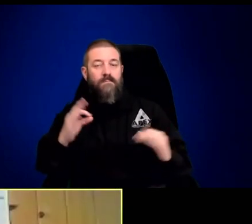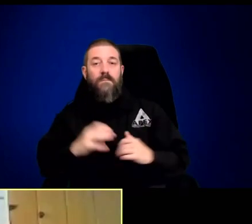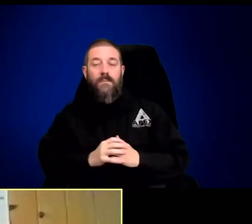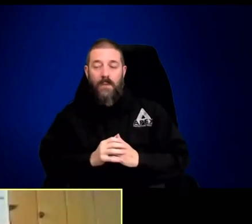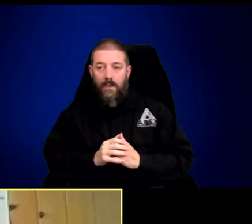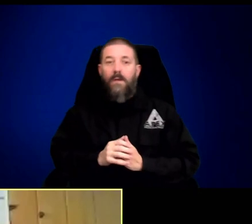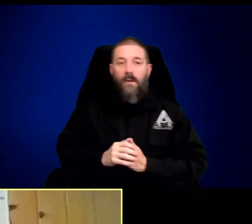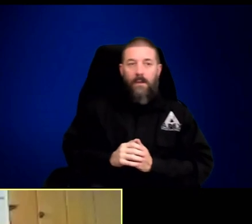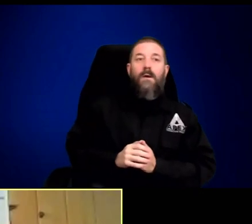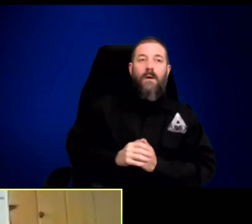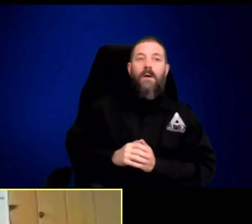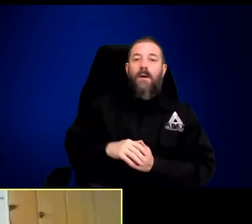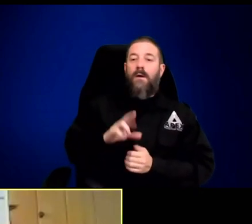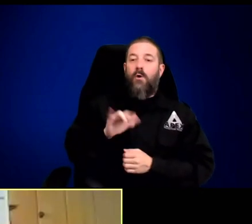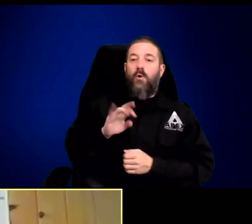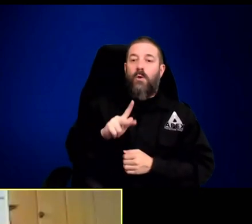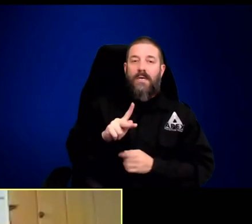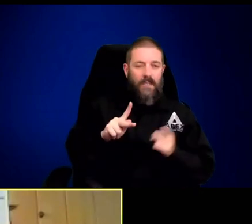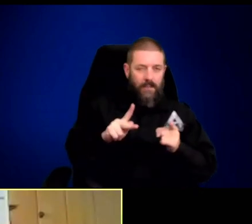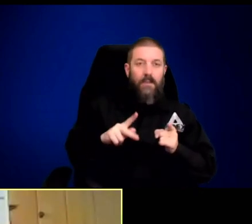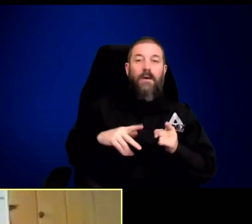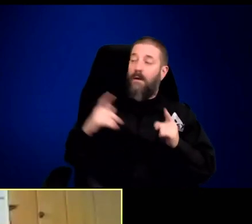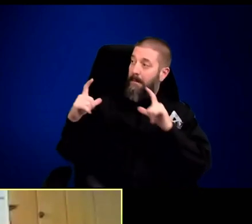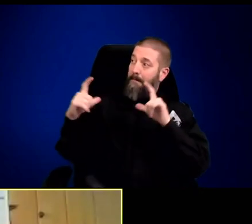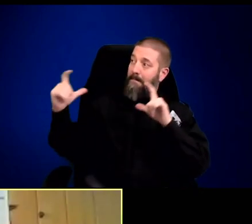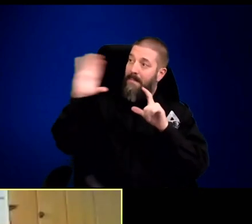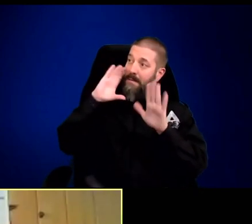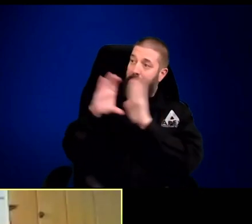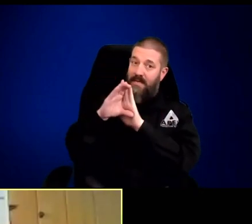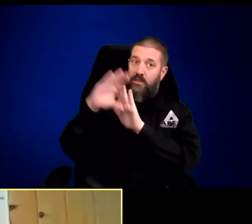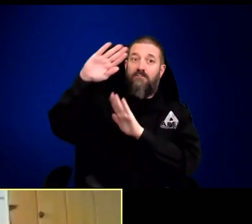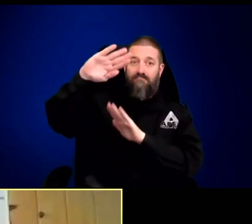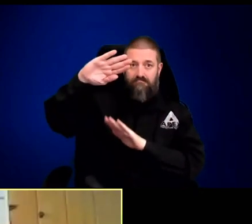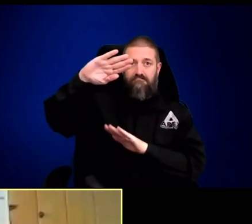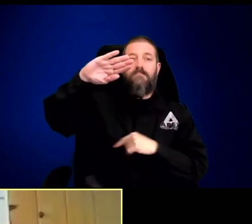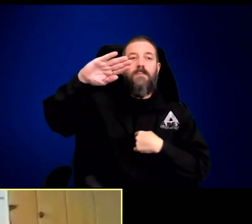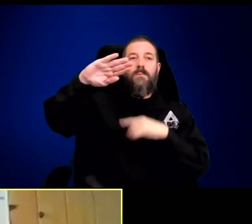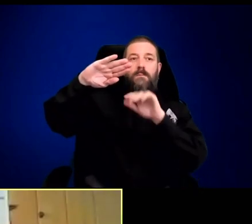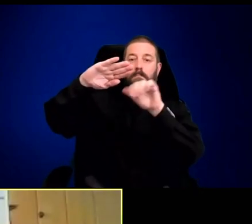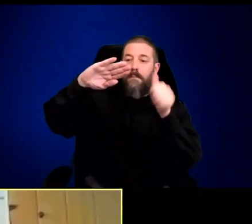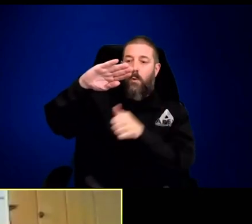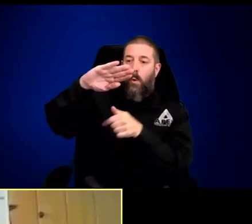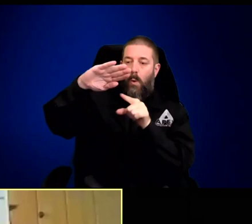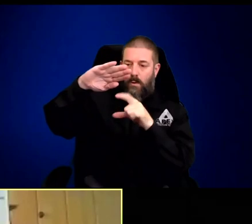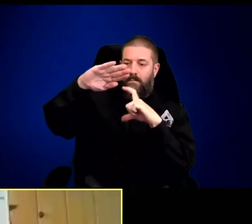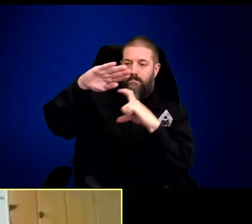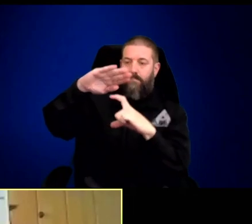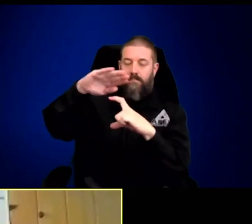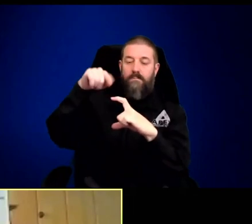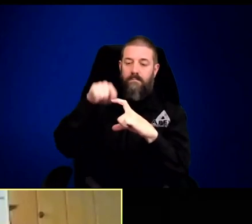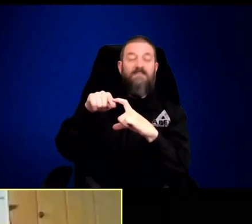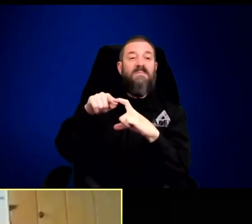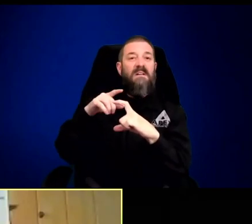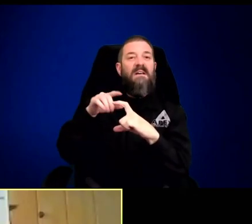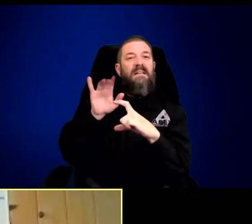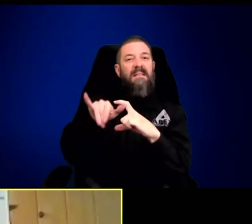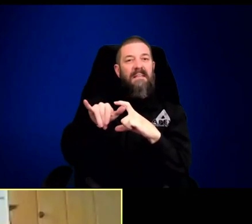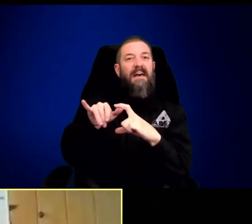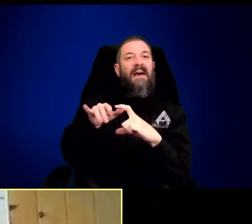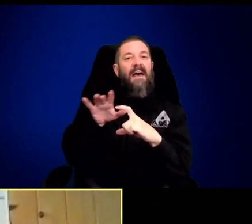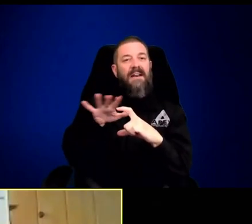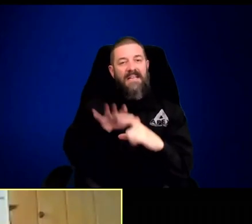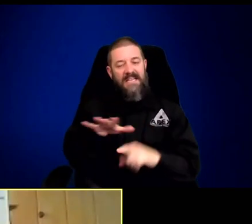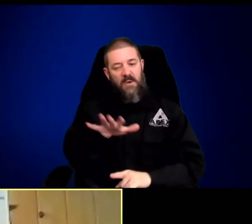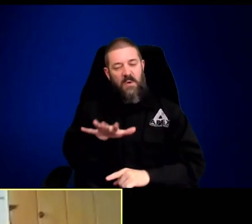he was jet black when he was born. And then, below